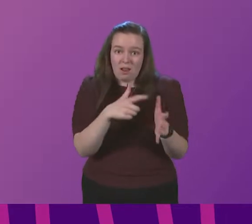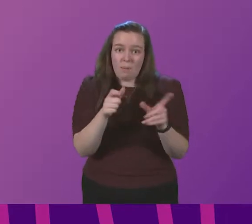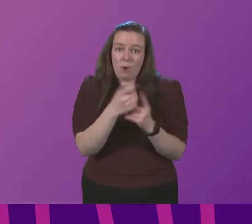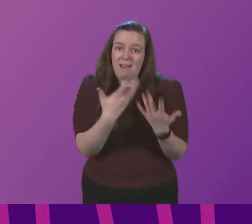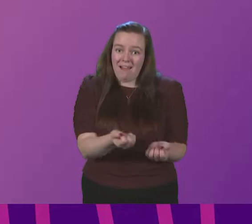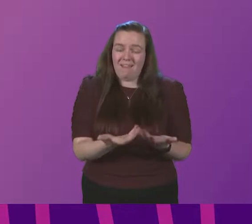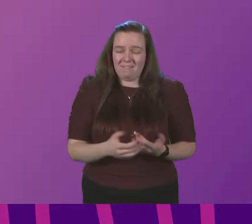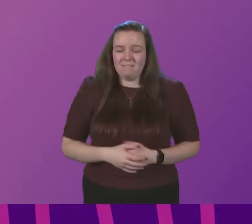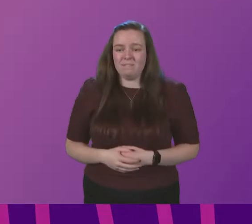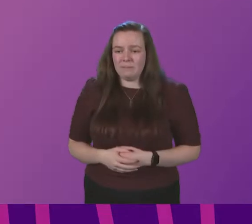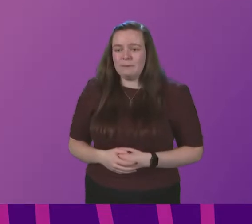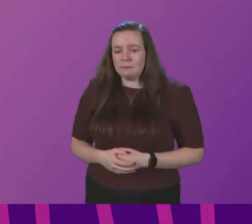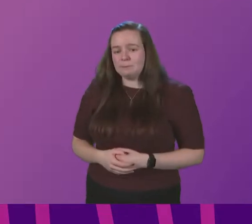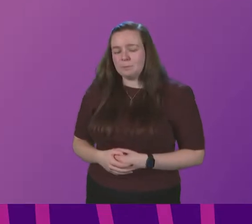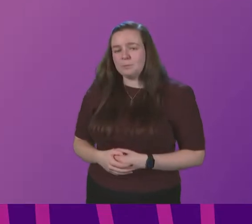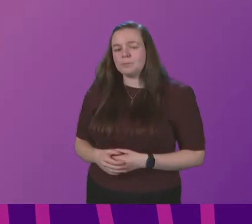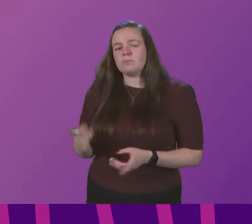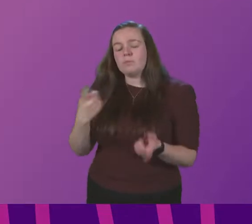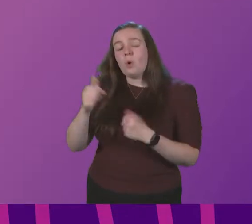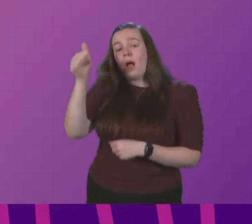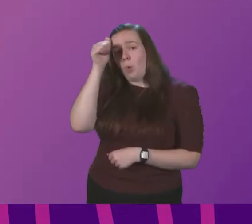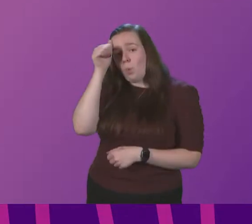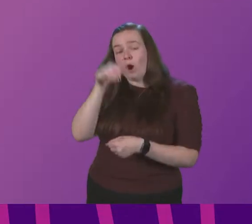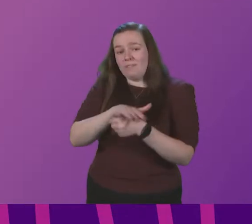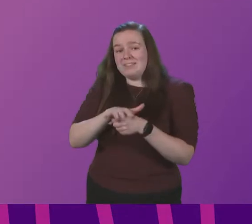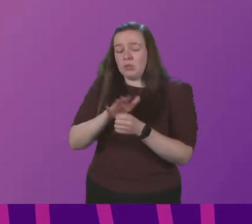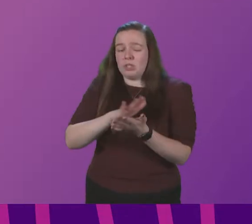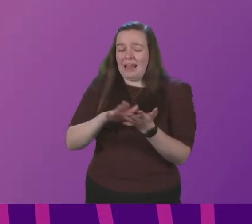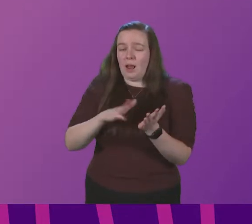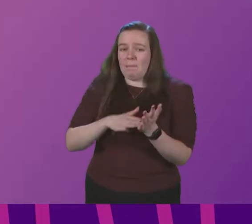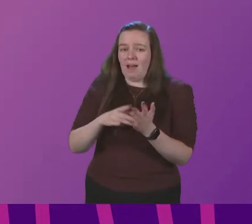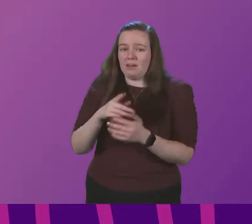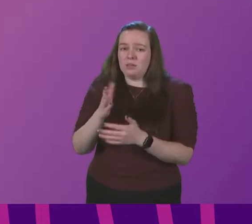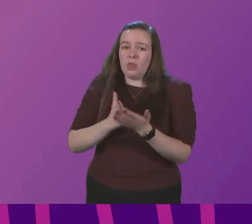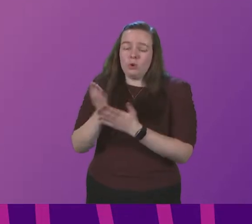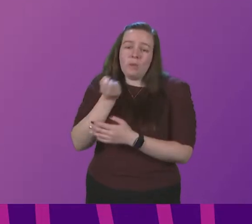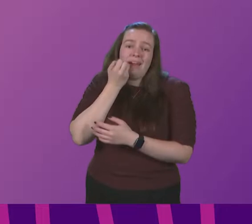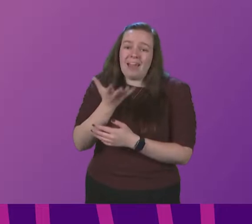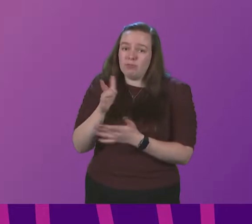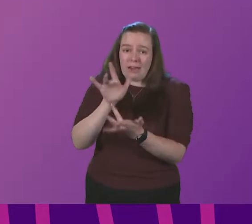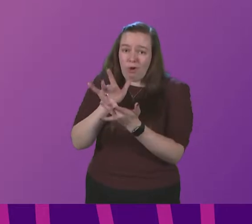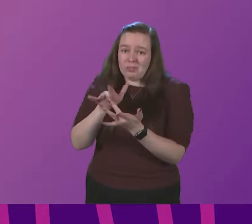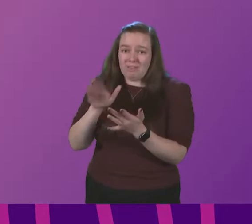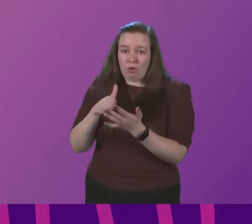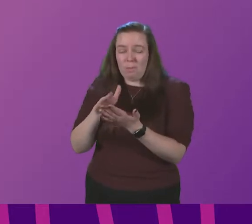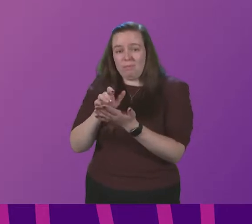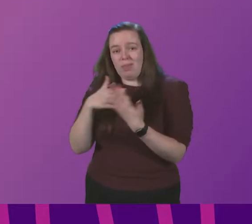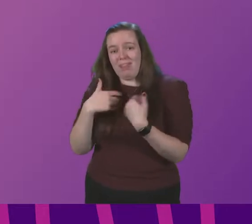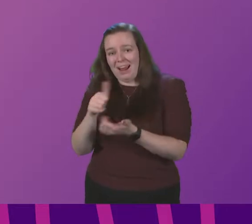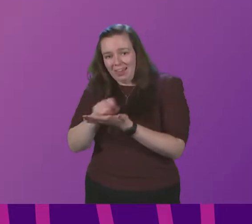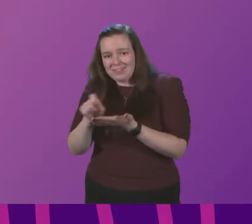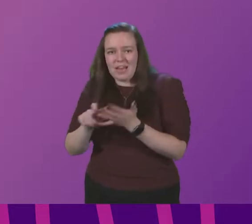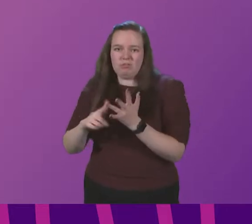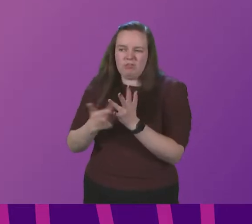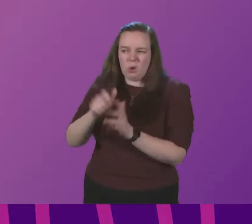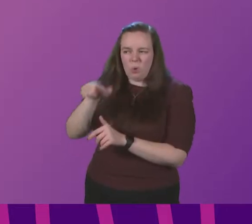Minister we are aware of the situation at Hare Myers through the daily contact that the Health Secretary and or officials